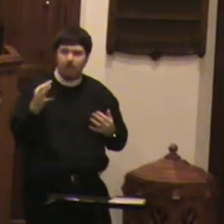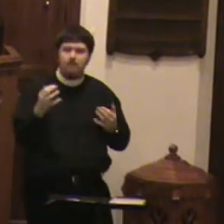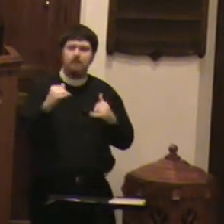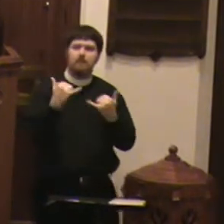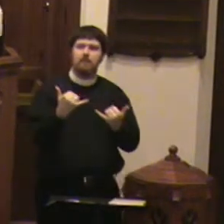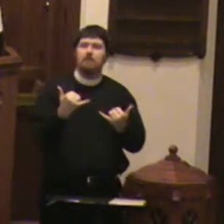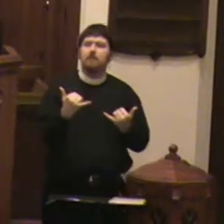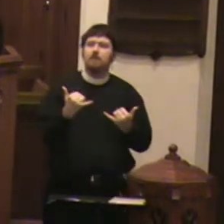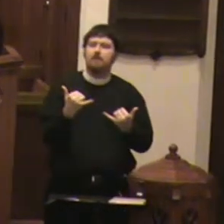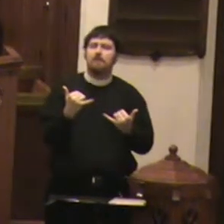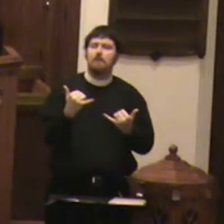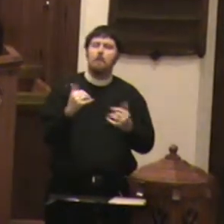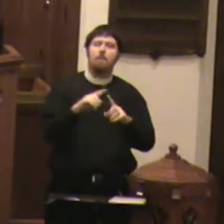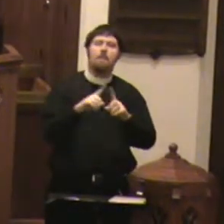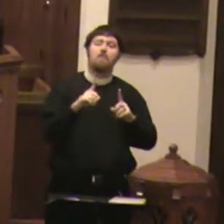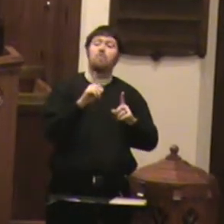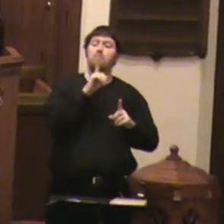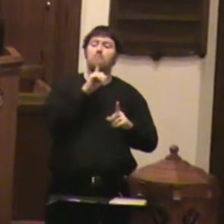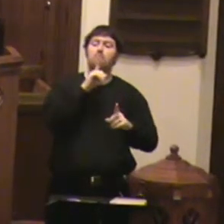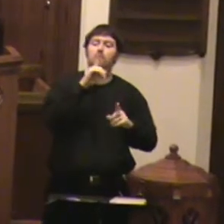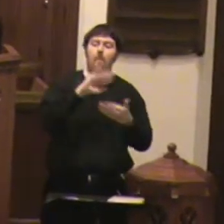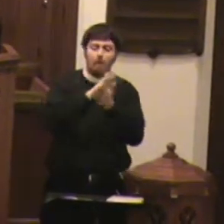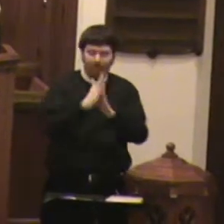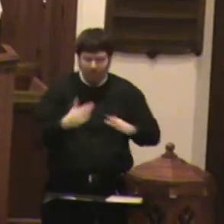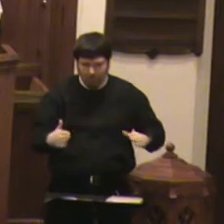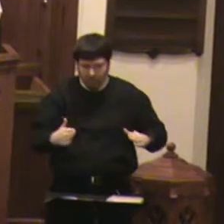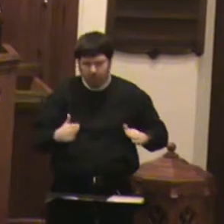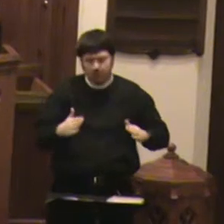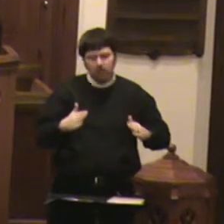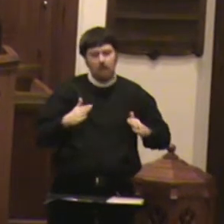But the true peace, the peace that Paul is talking about,